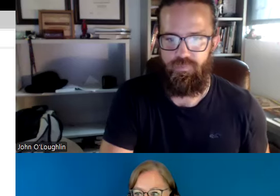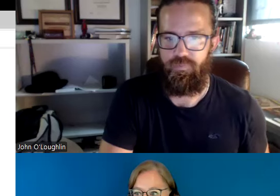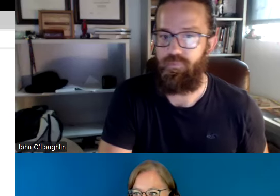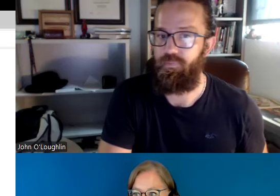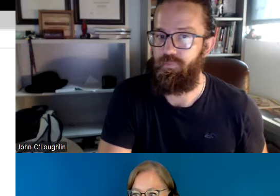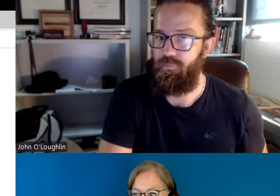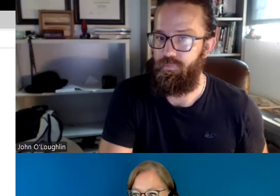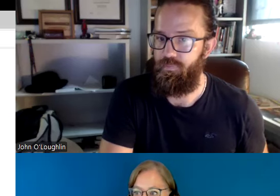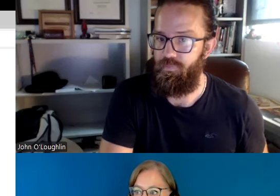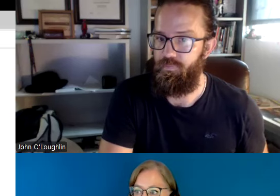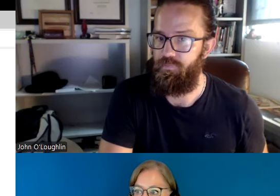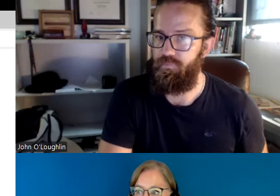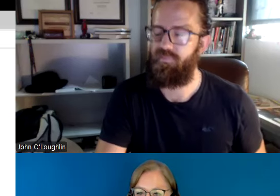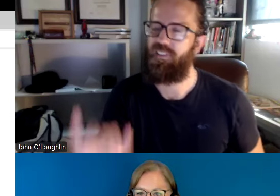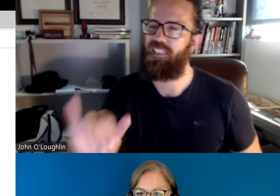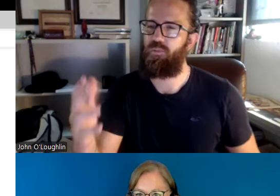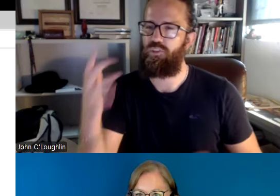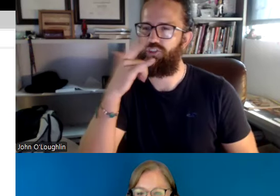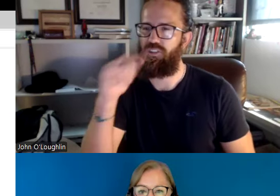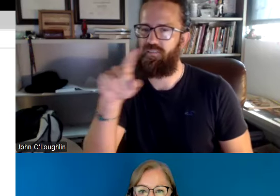Okay, next we're going to go down to evaluations.